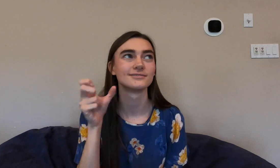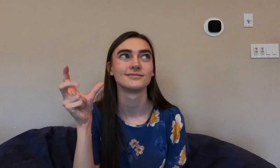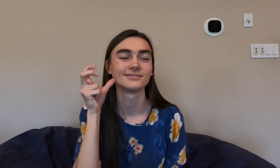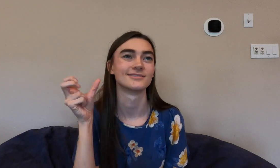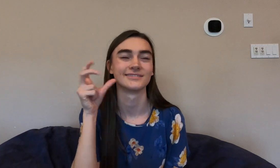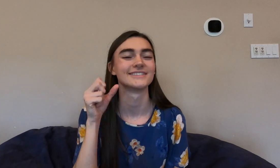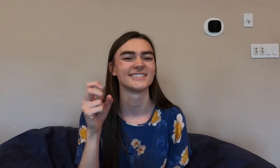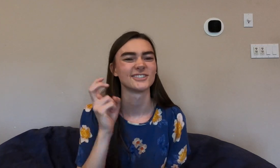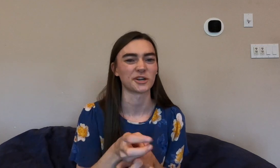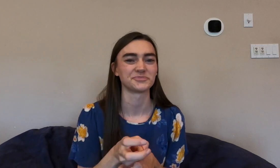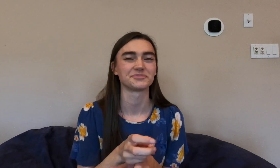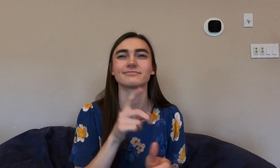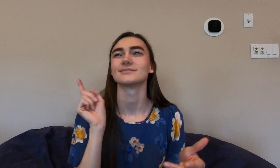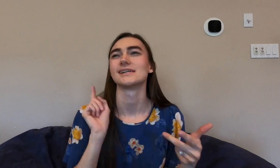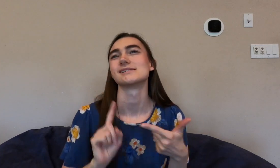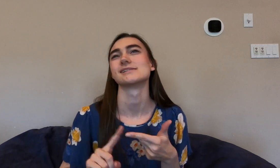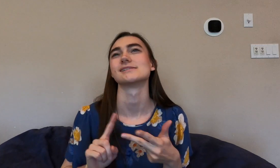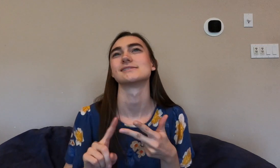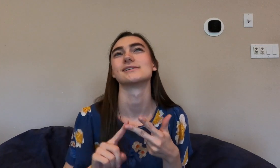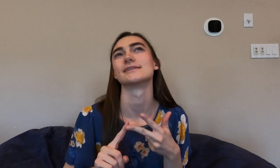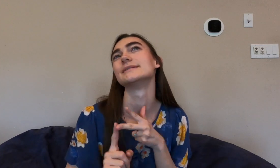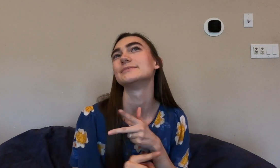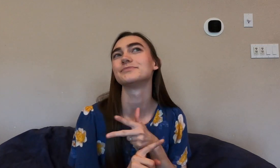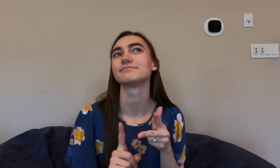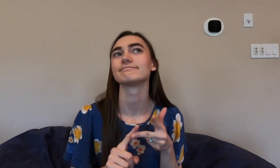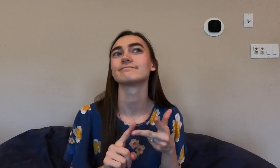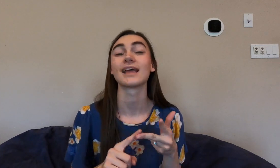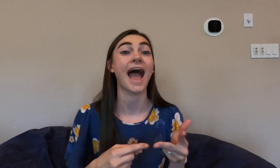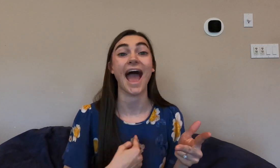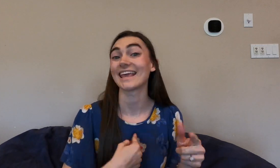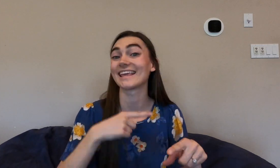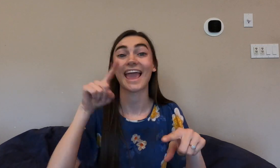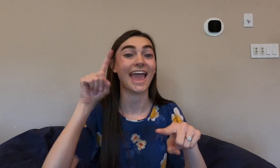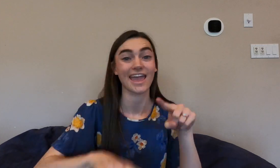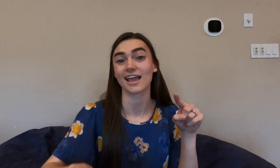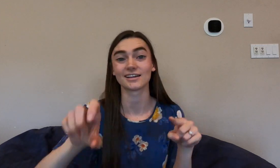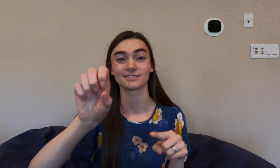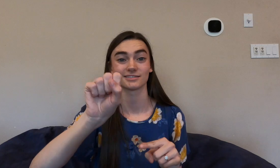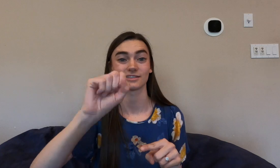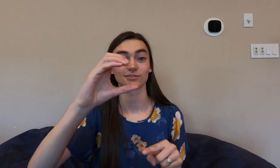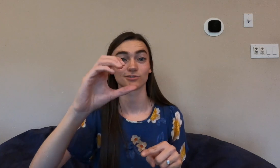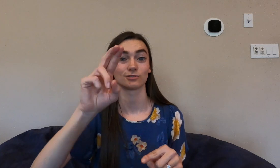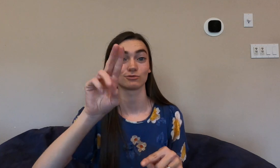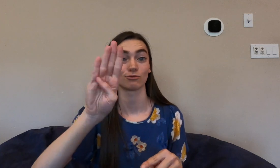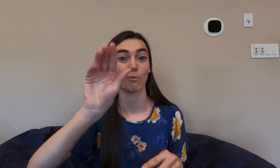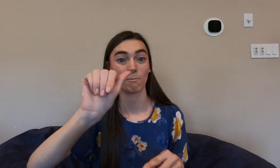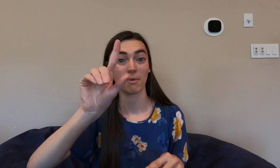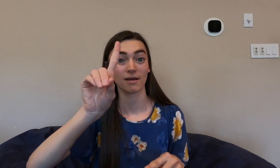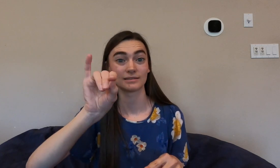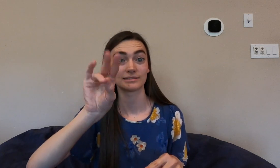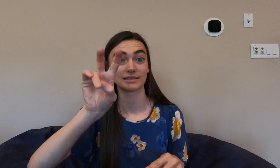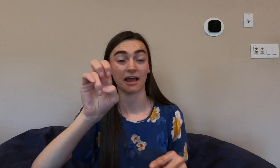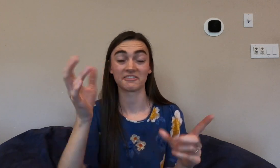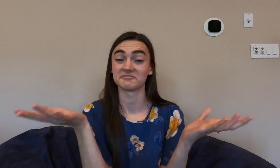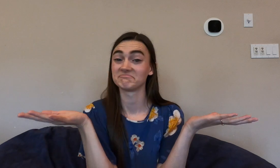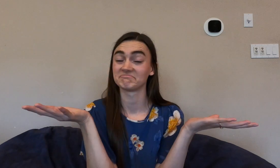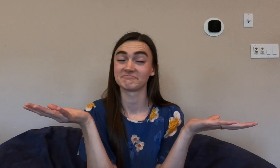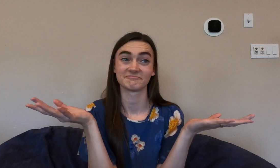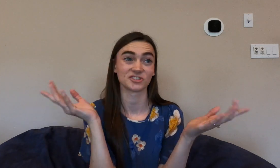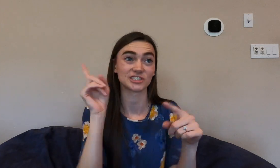from hearing. It's hard. Another thing is I can't scuba dive. I